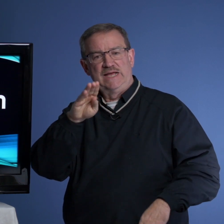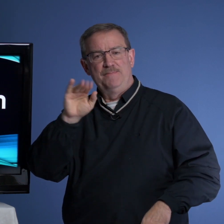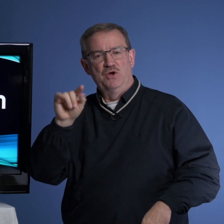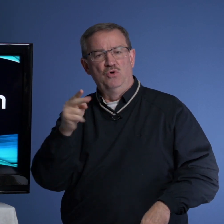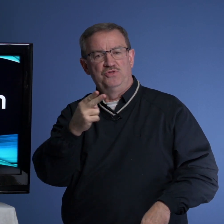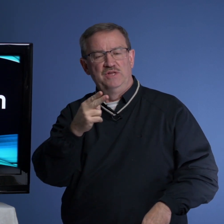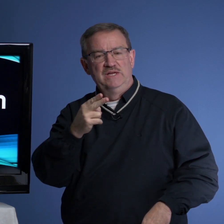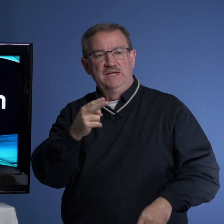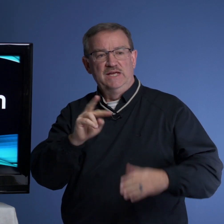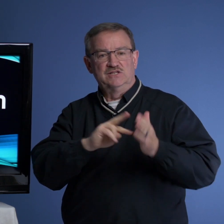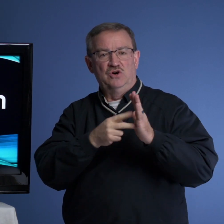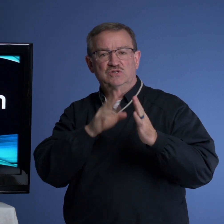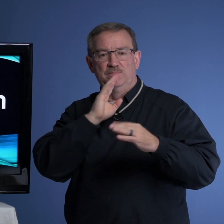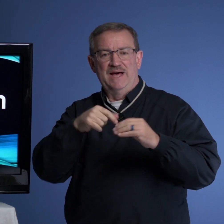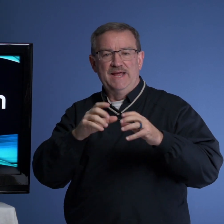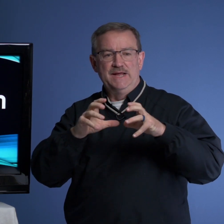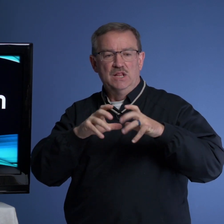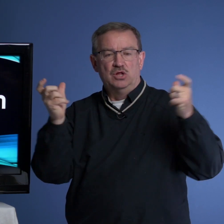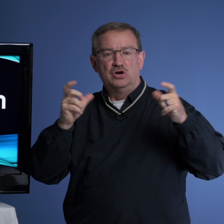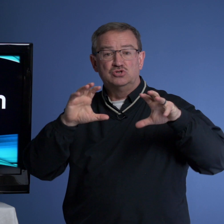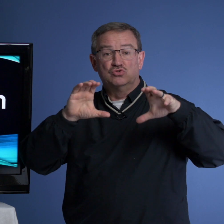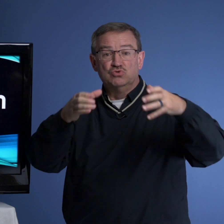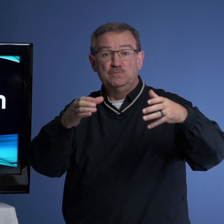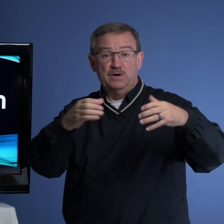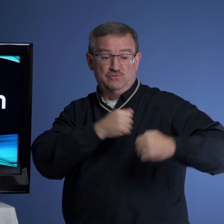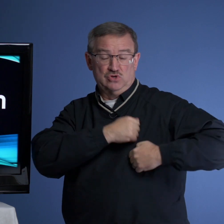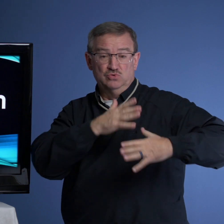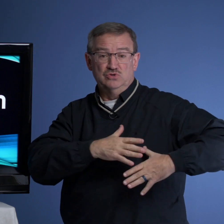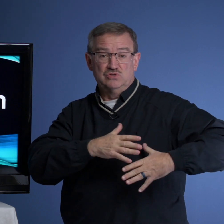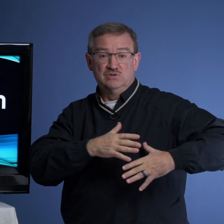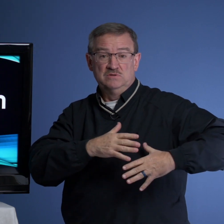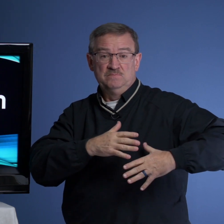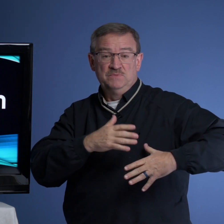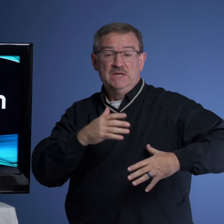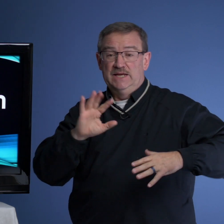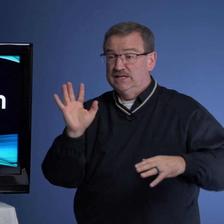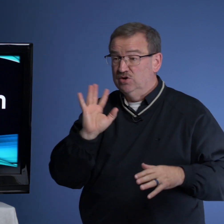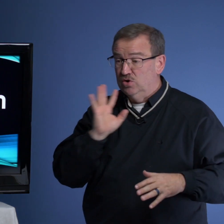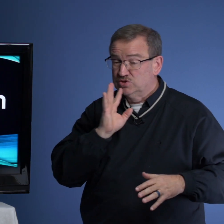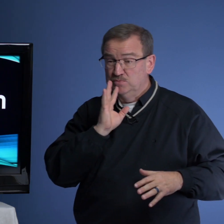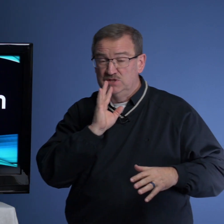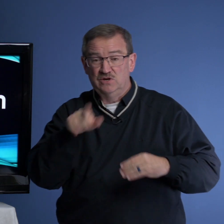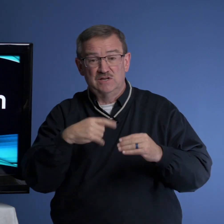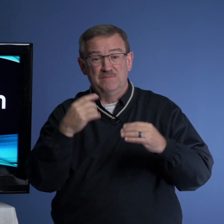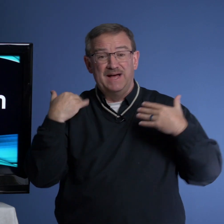Sabaoth. It talks about a large group of soldiers. It can also be talking about